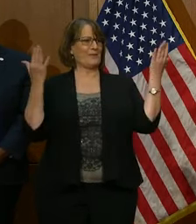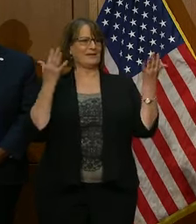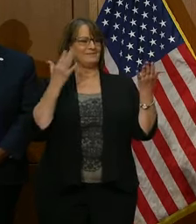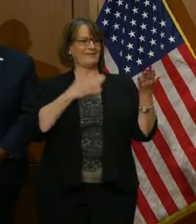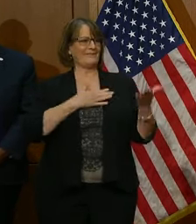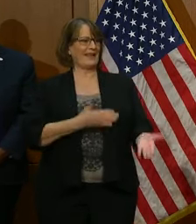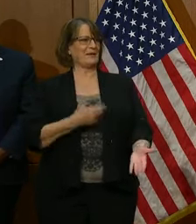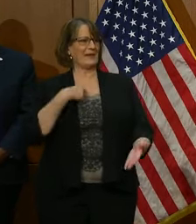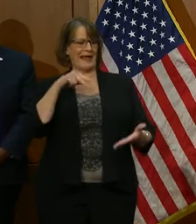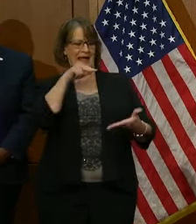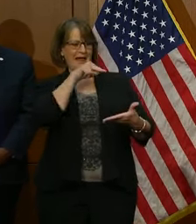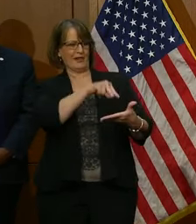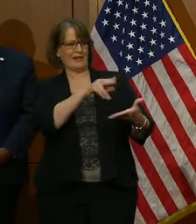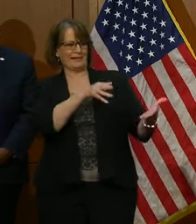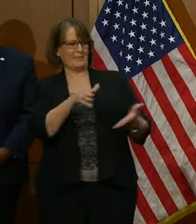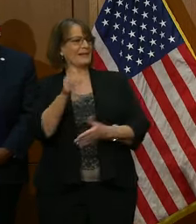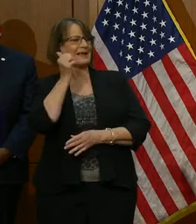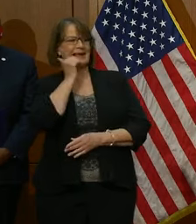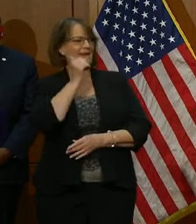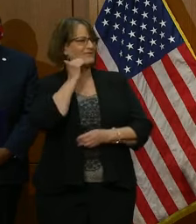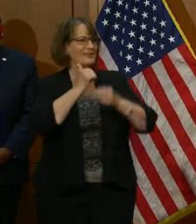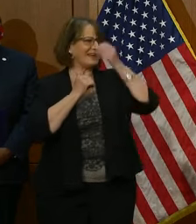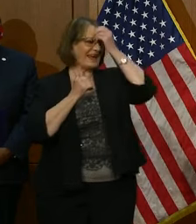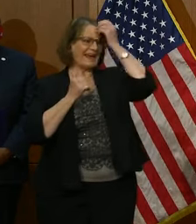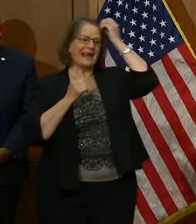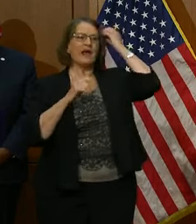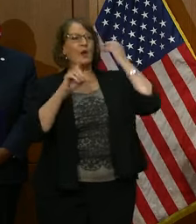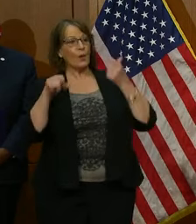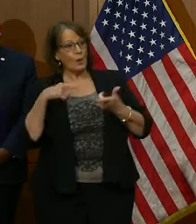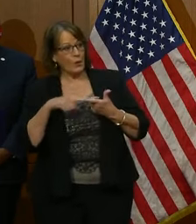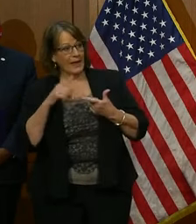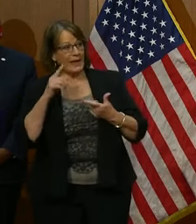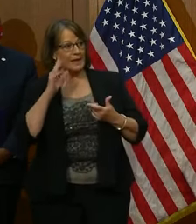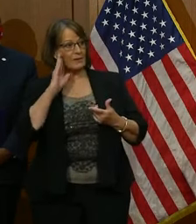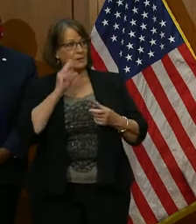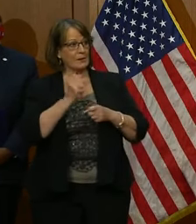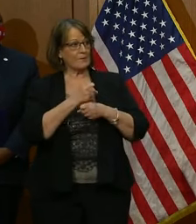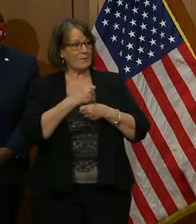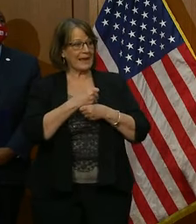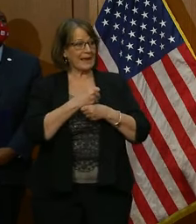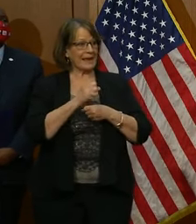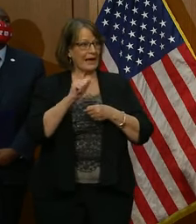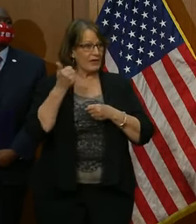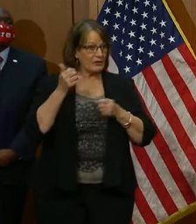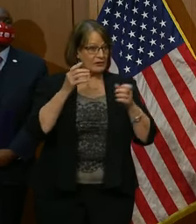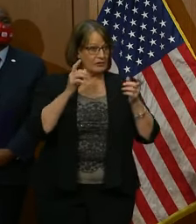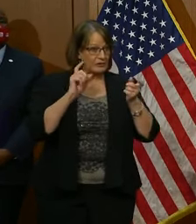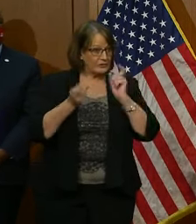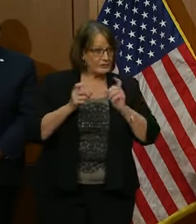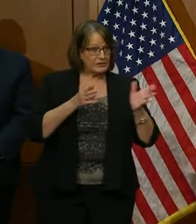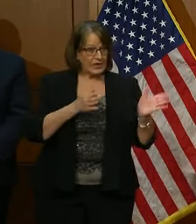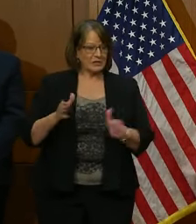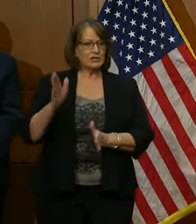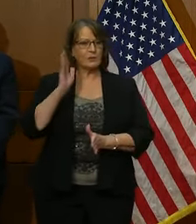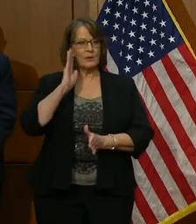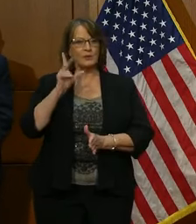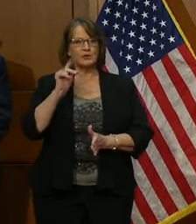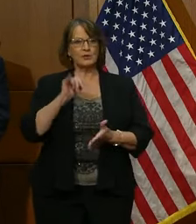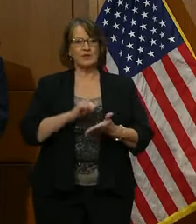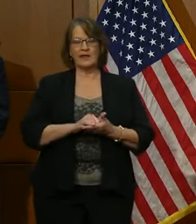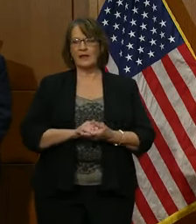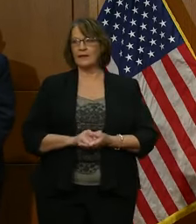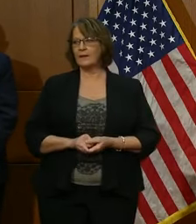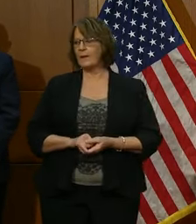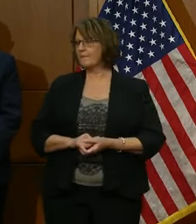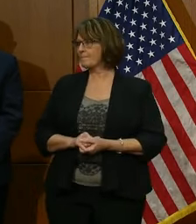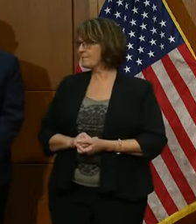day. And if and when we need to make other, take other measures, we will. Bill Atkinson,